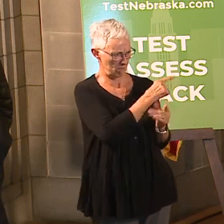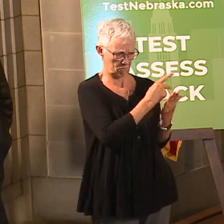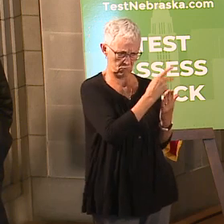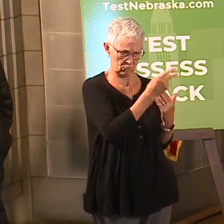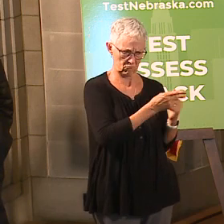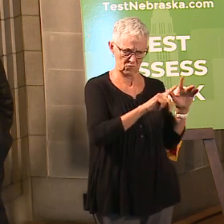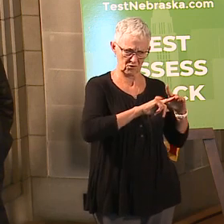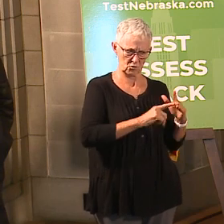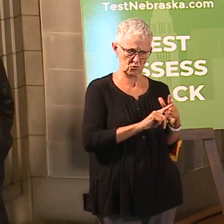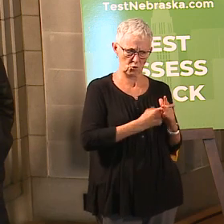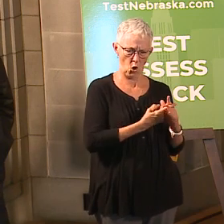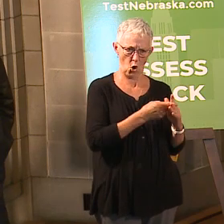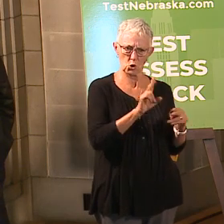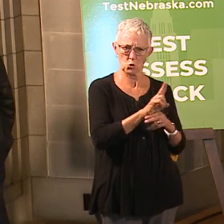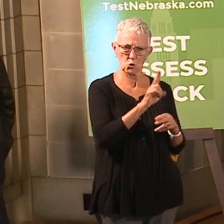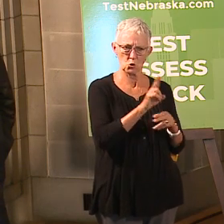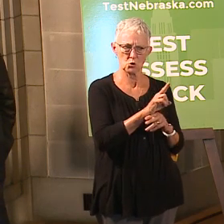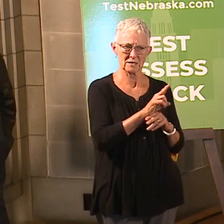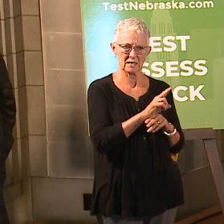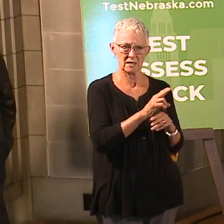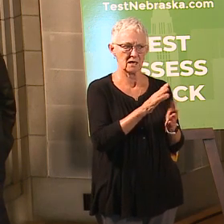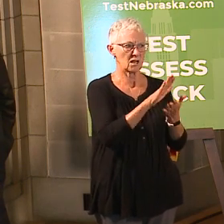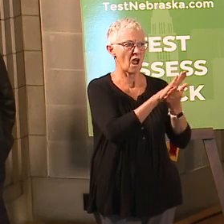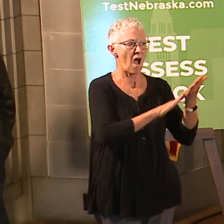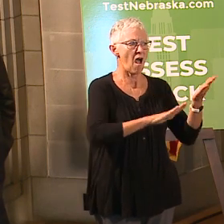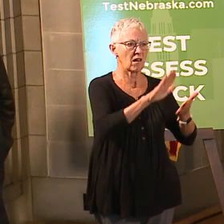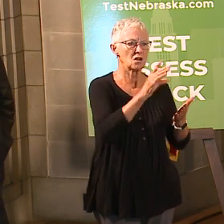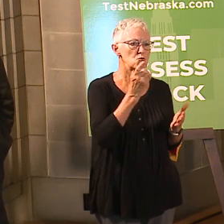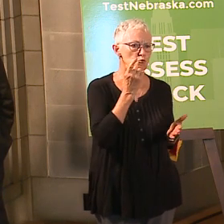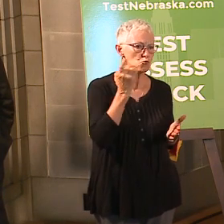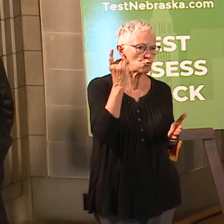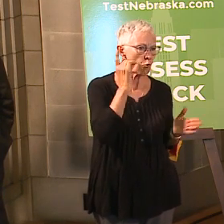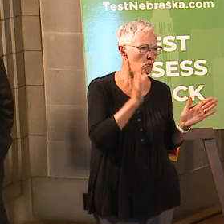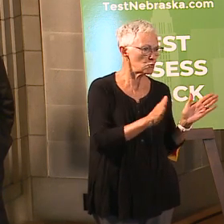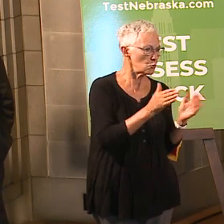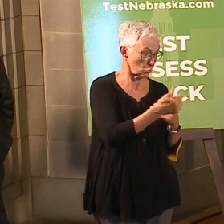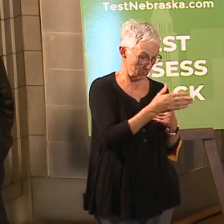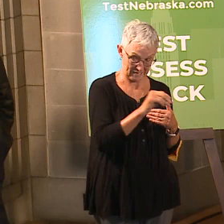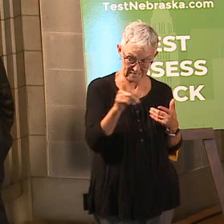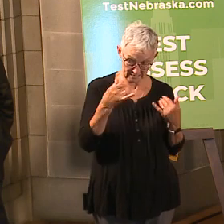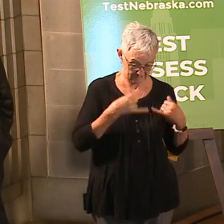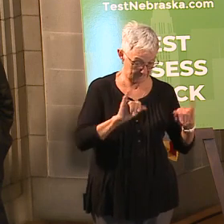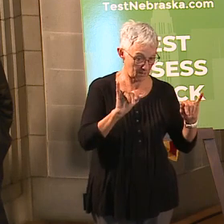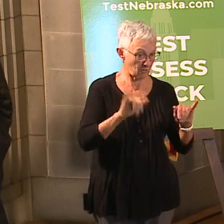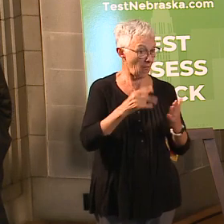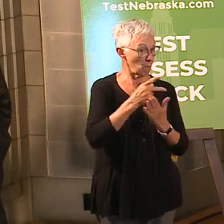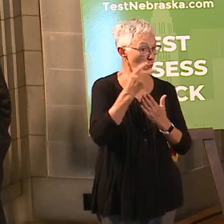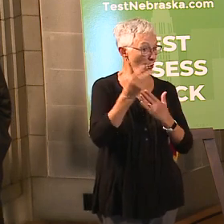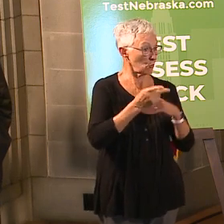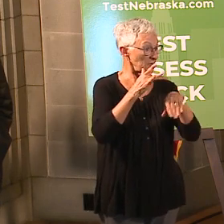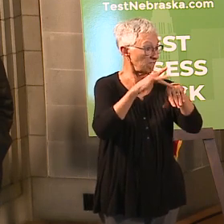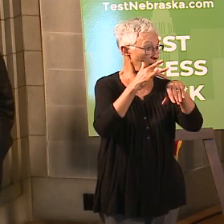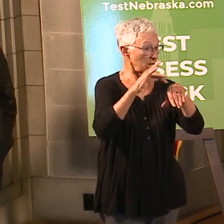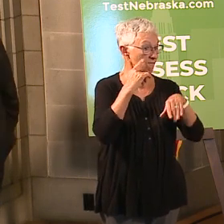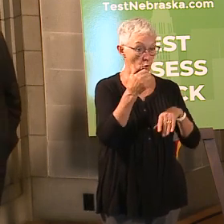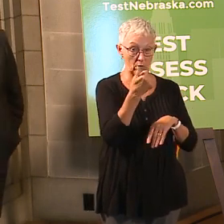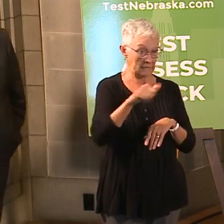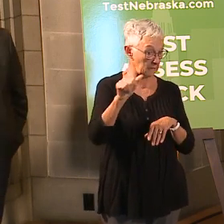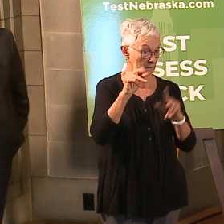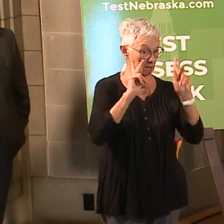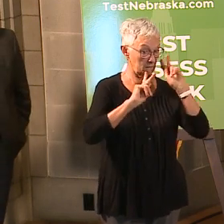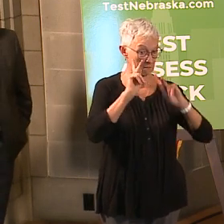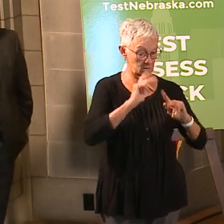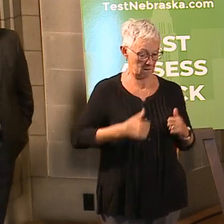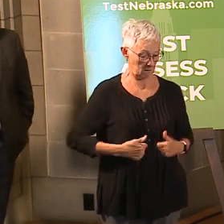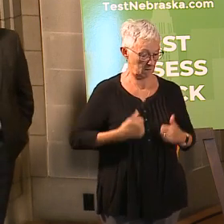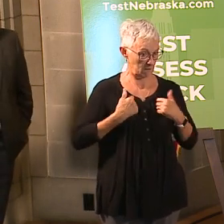also, is this still open to anyone in the world? So the question was, with regard to